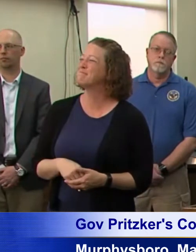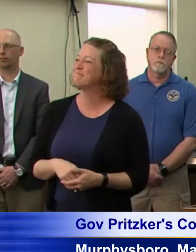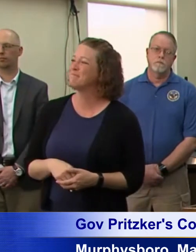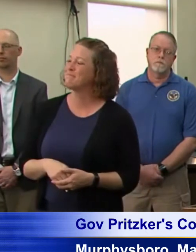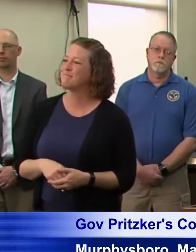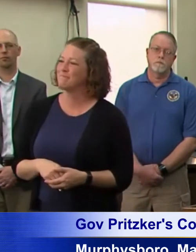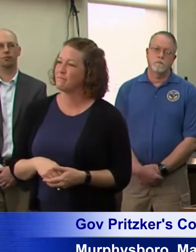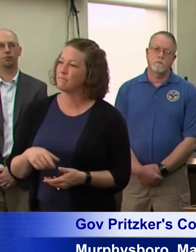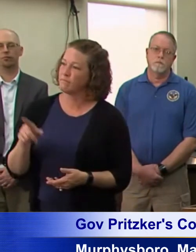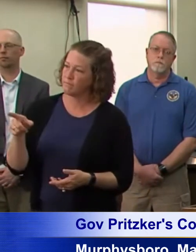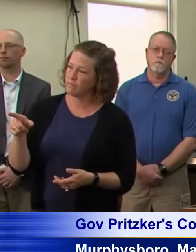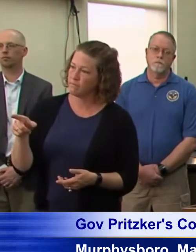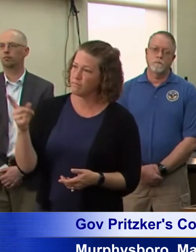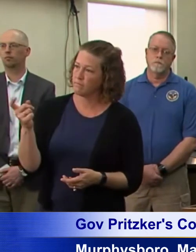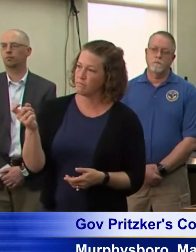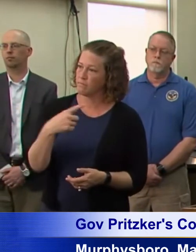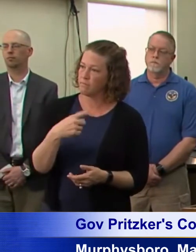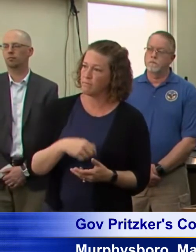Take this one. I'll come over here.